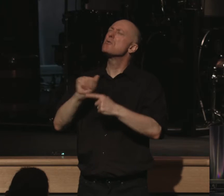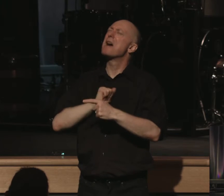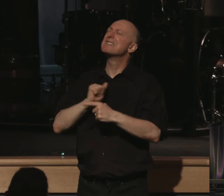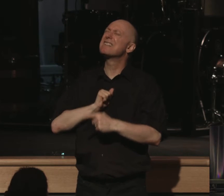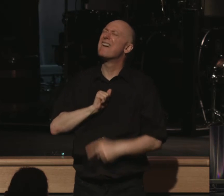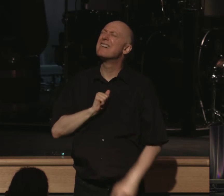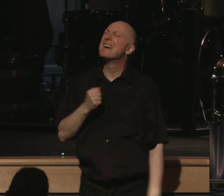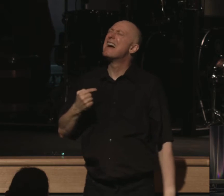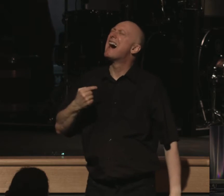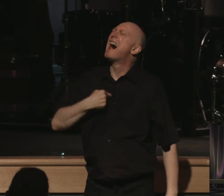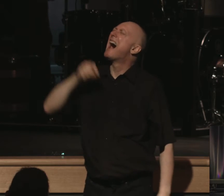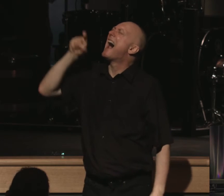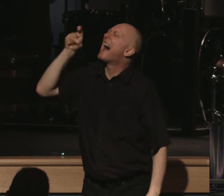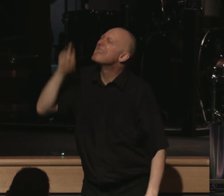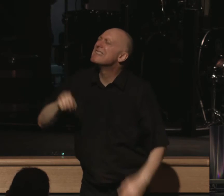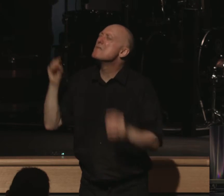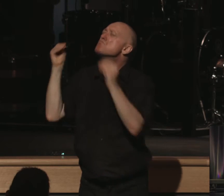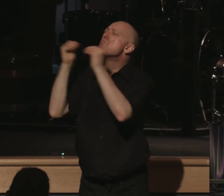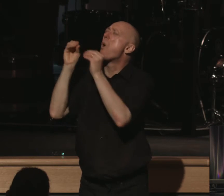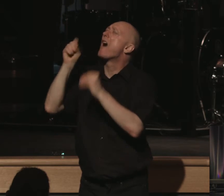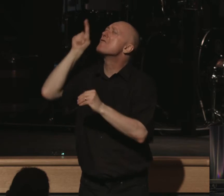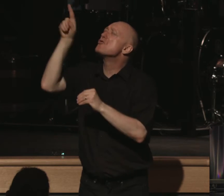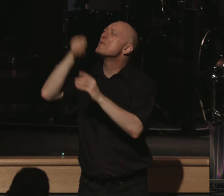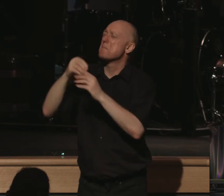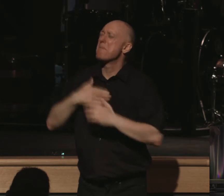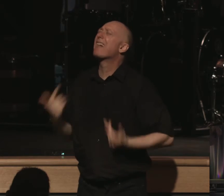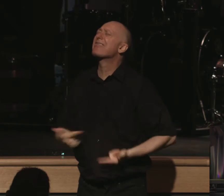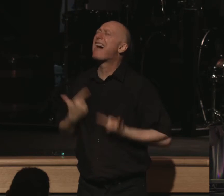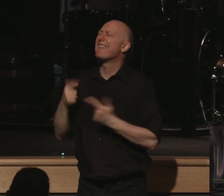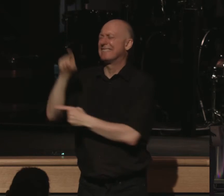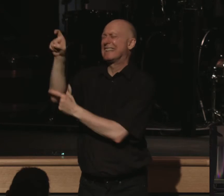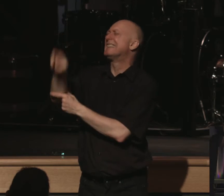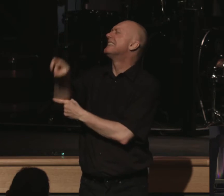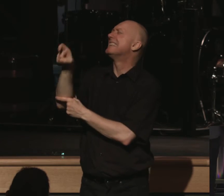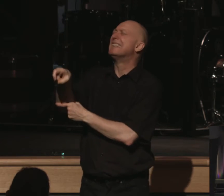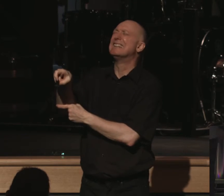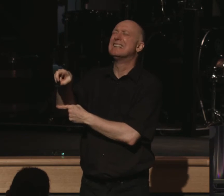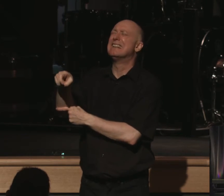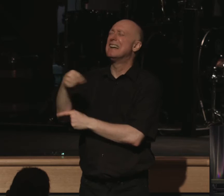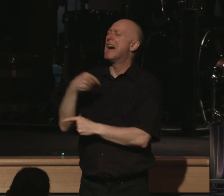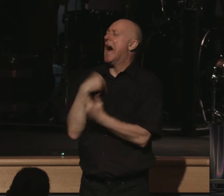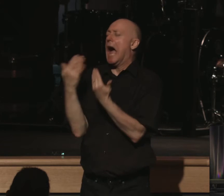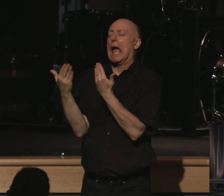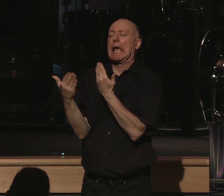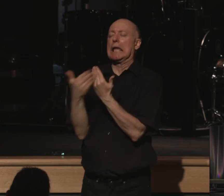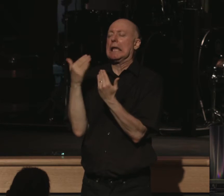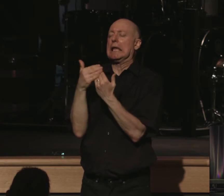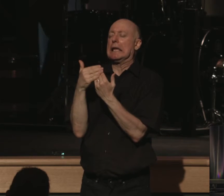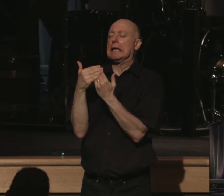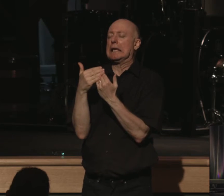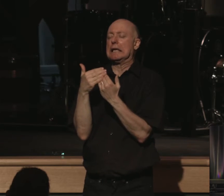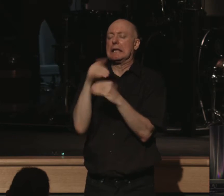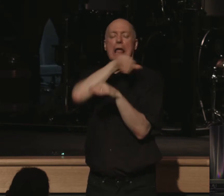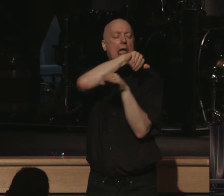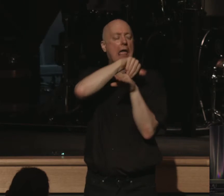need more of you in my life. I am so easily distracted with the things of the world.